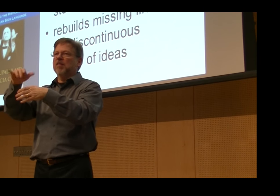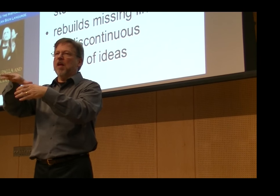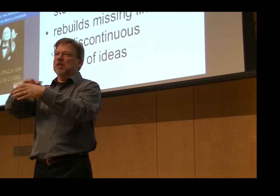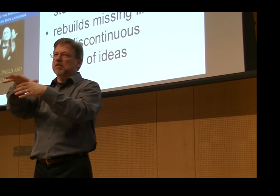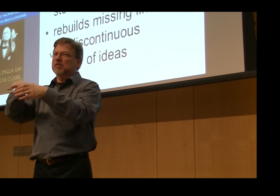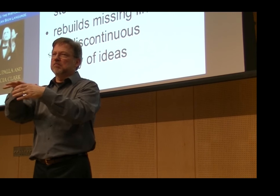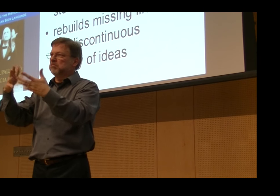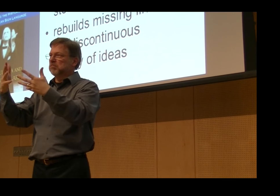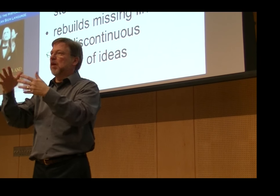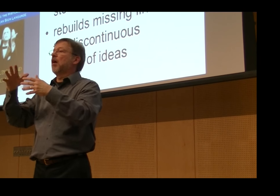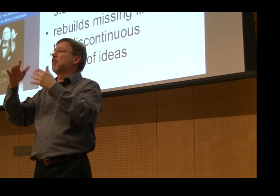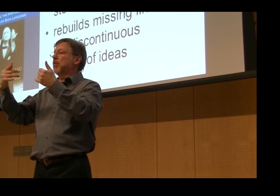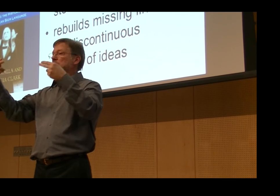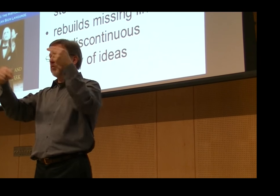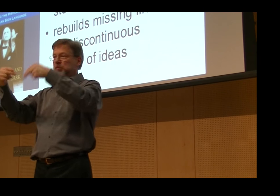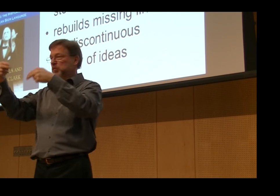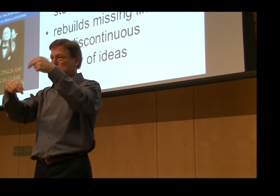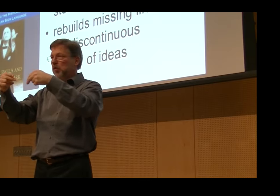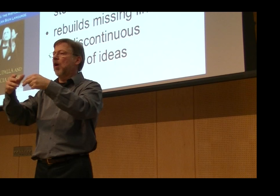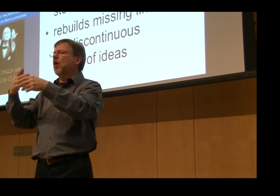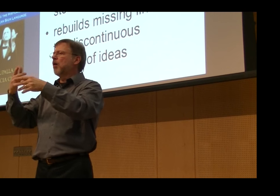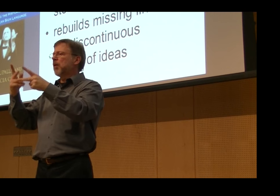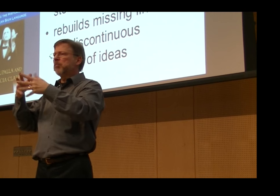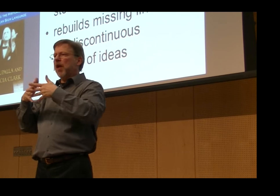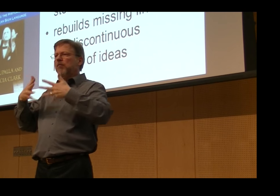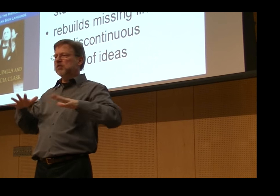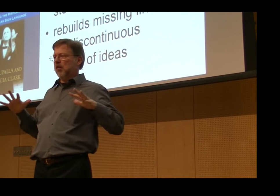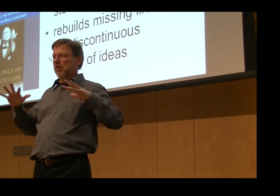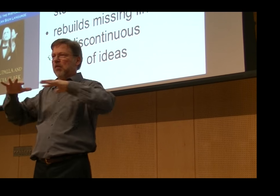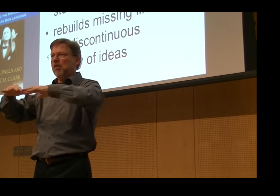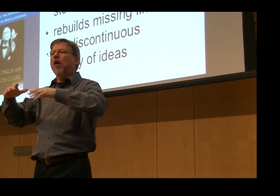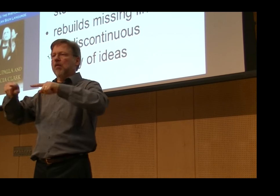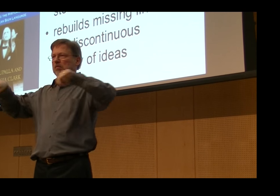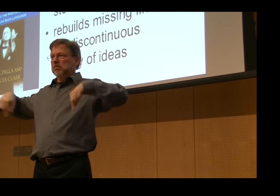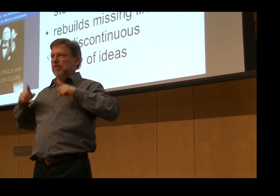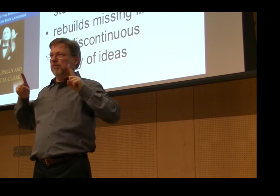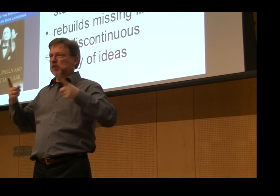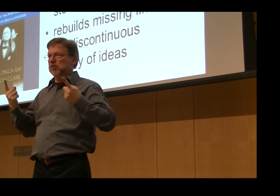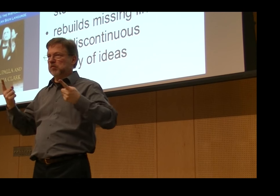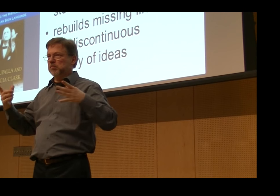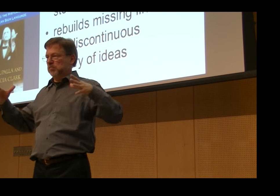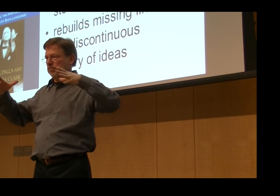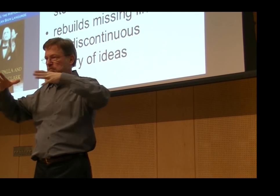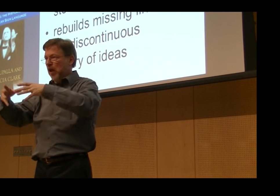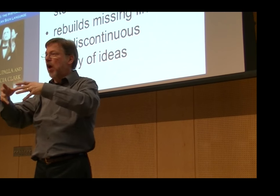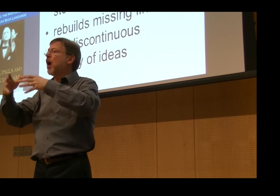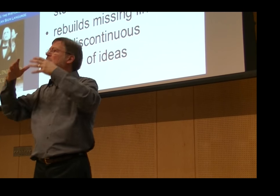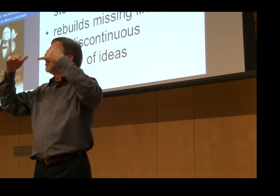influence from outside sources. So the first generation is identified as the generation that actually uses the